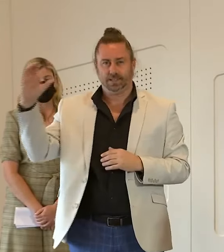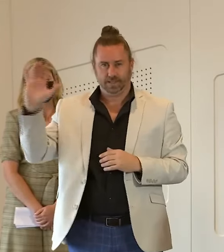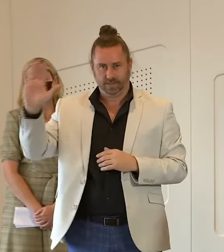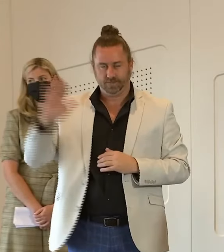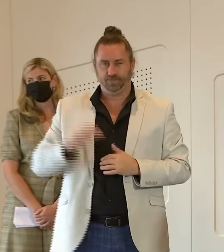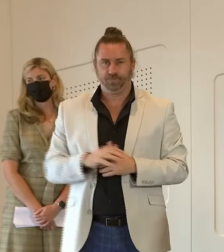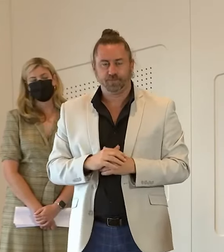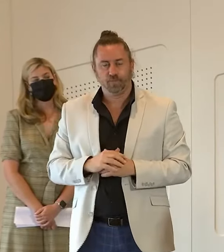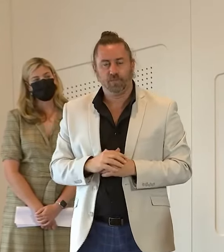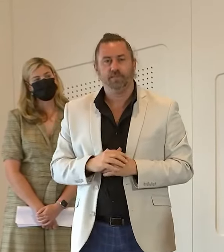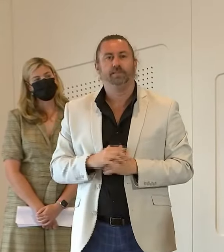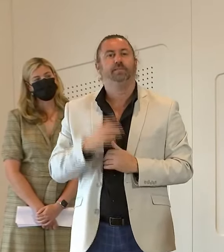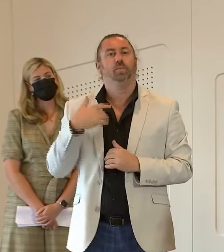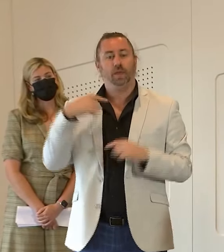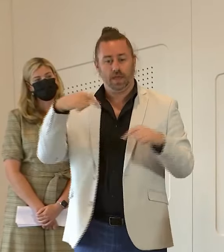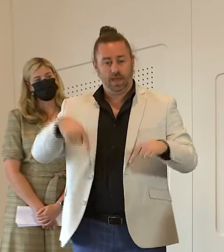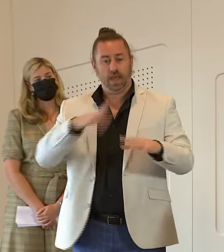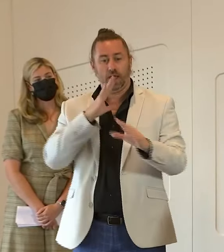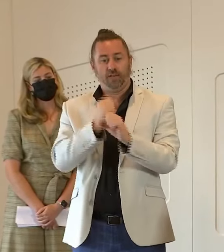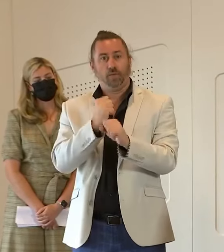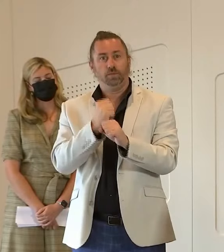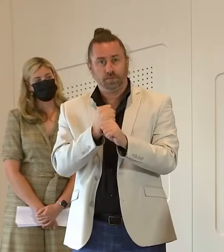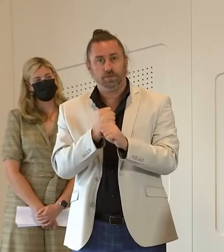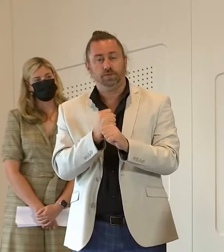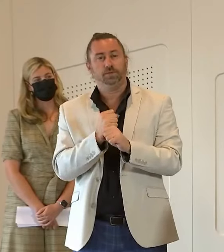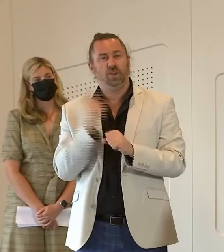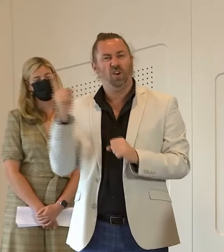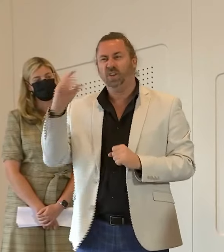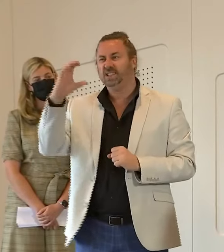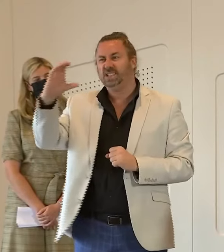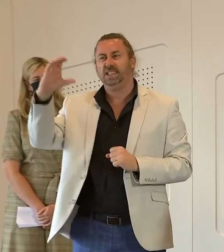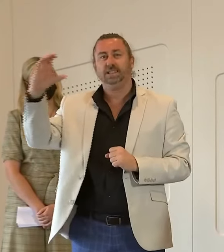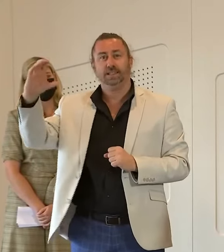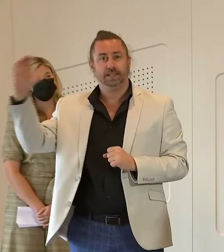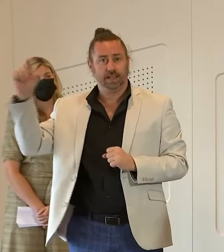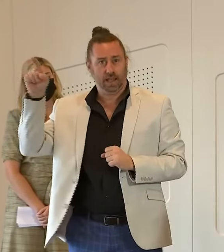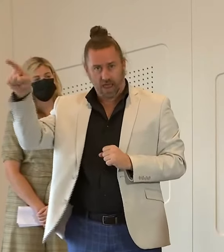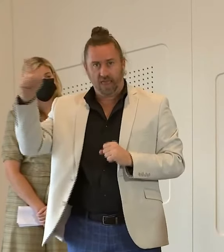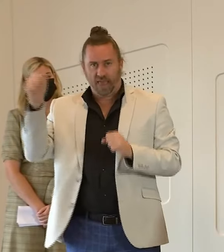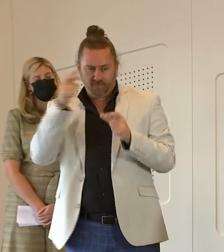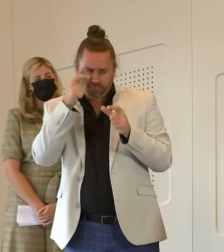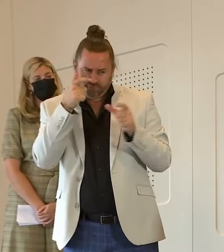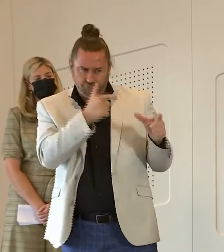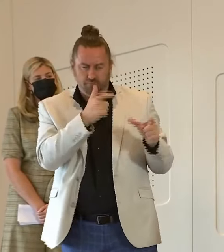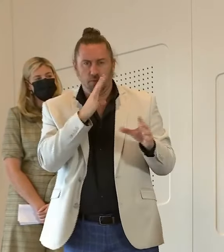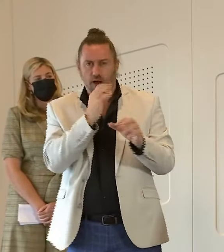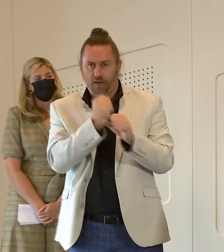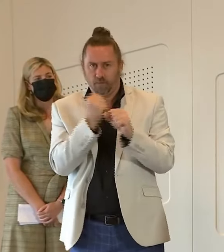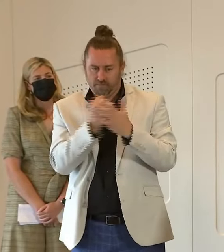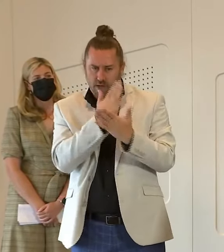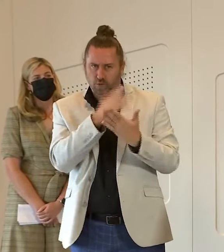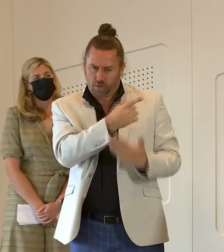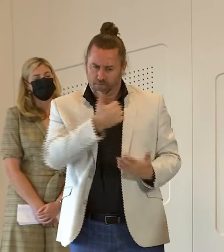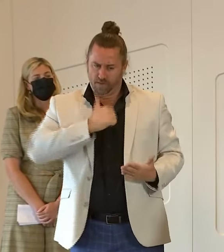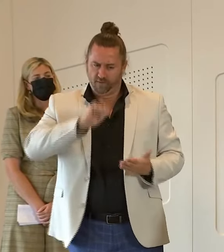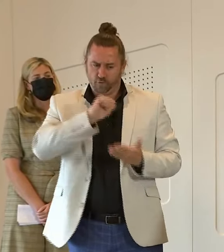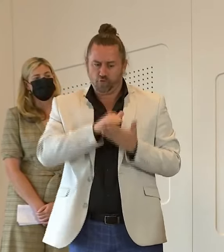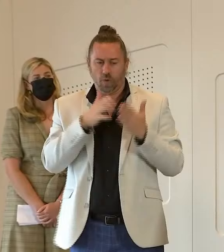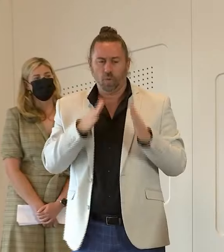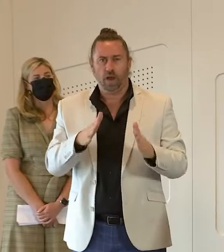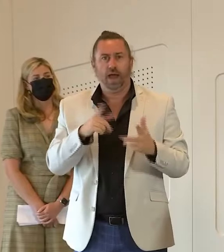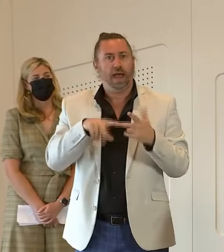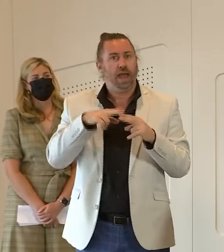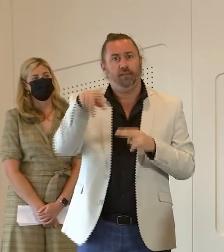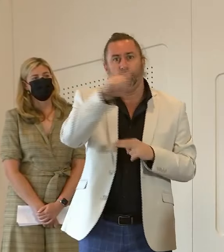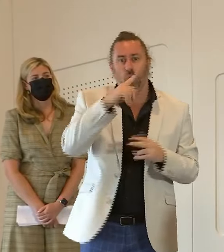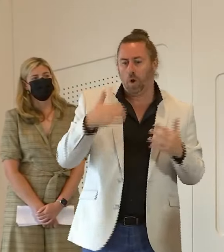a number of checks and balances on power the crime and corruption commission is central to those checks and balances anyone with any complaint